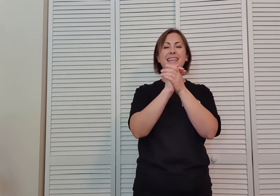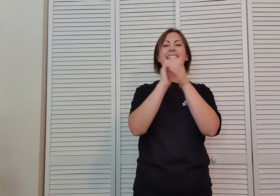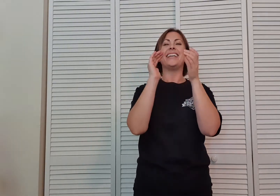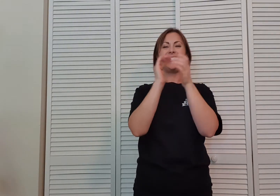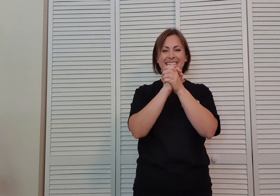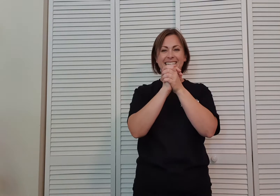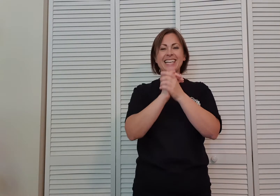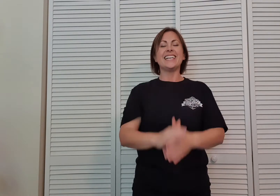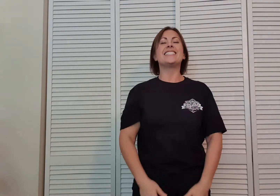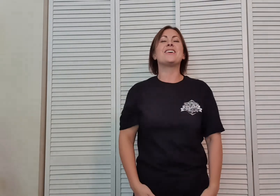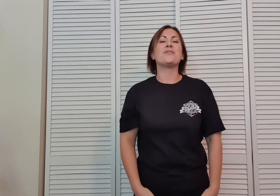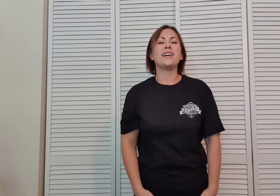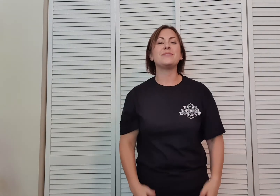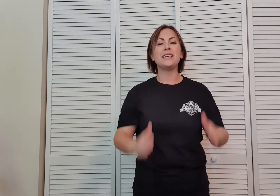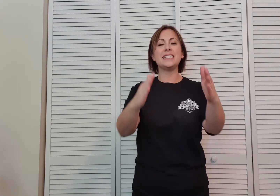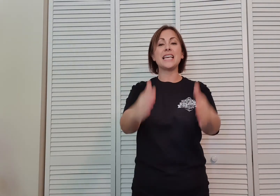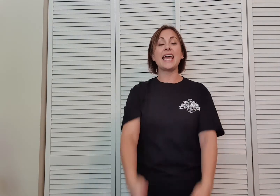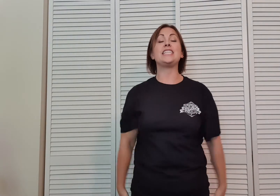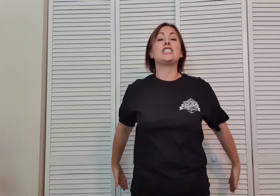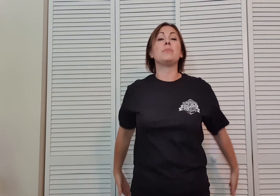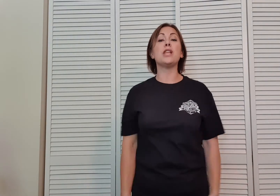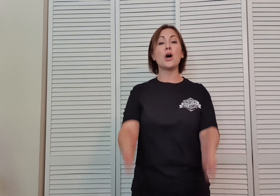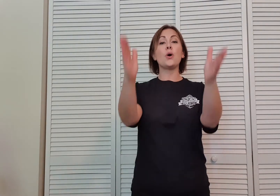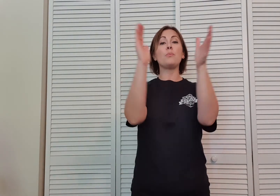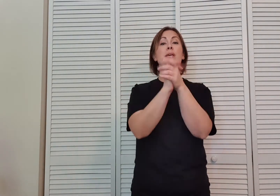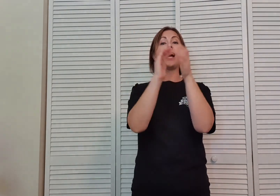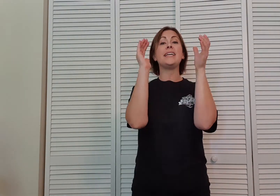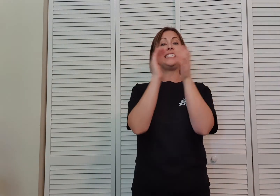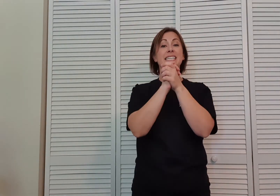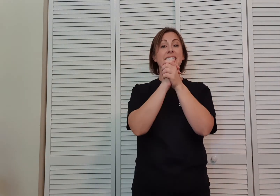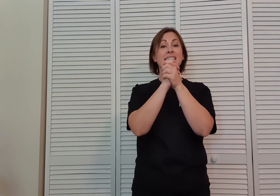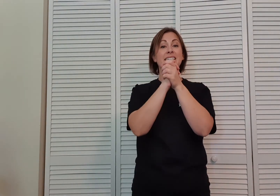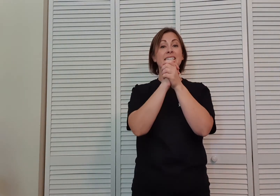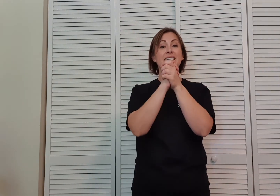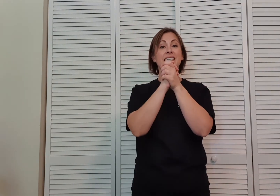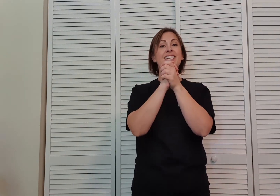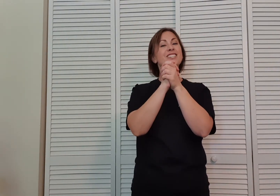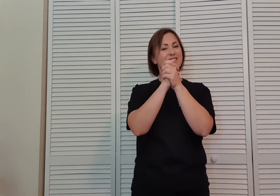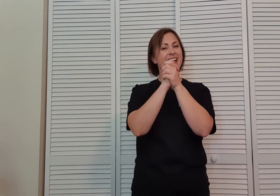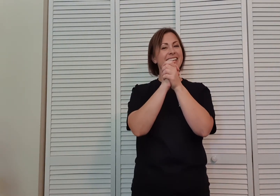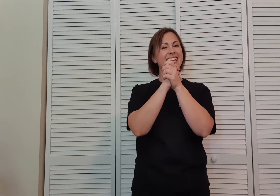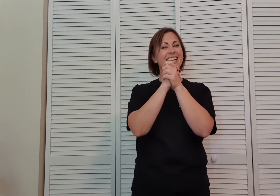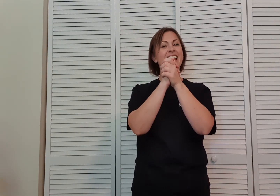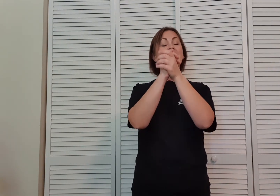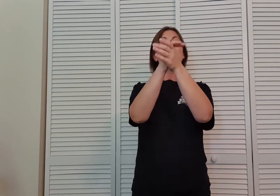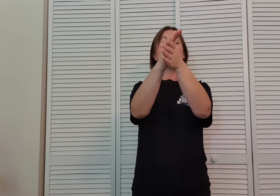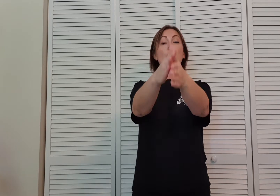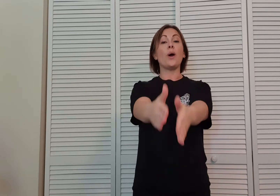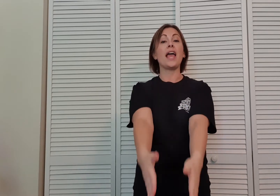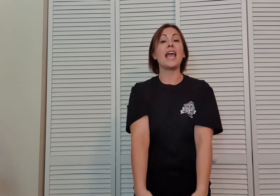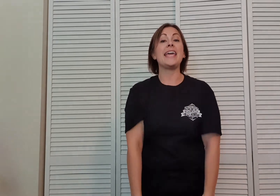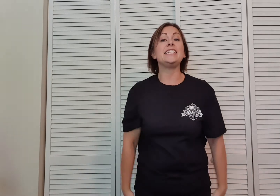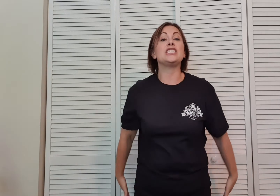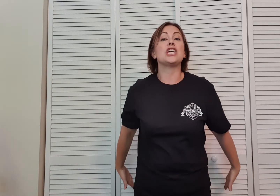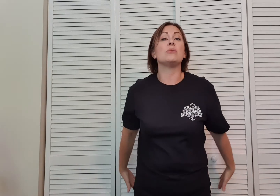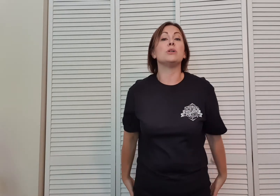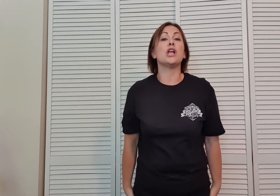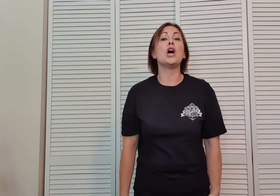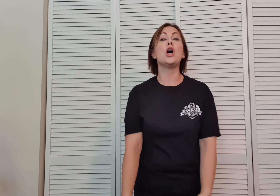I T. So watch me. It's double O P I T. Try it again. Slow. H double O